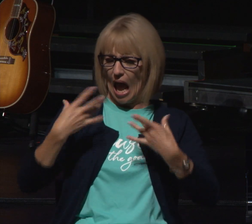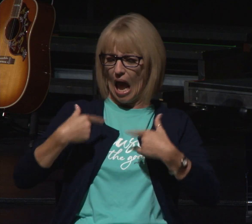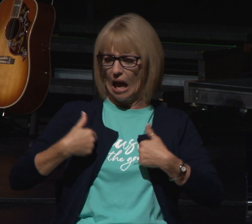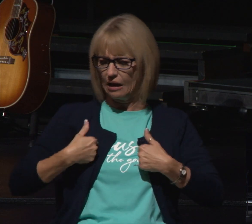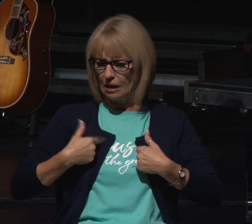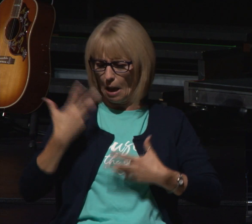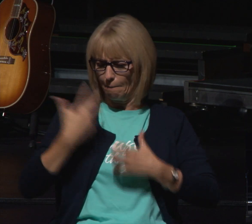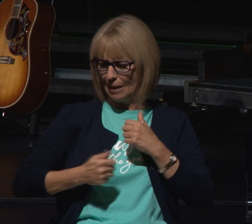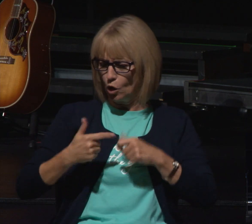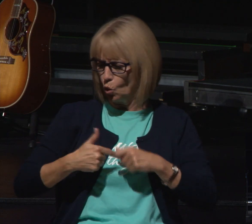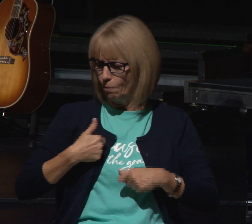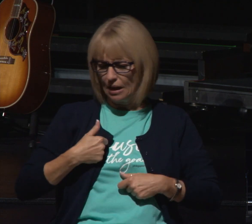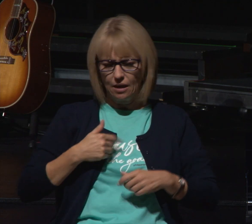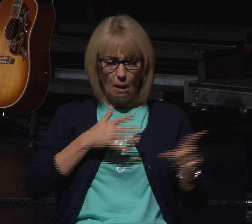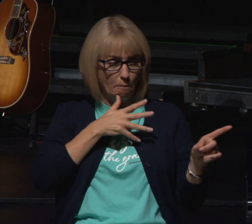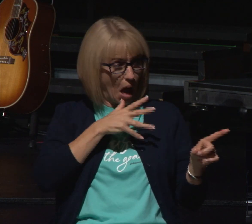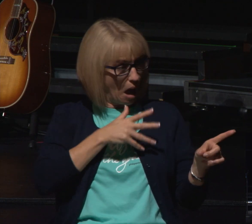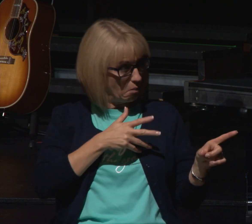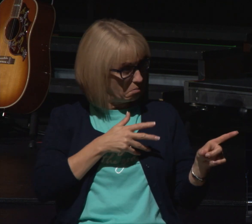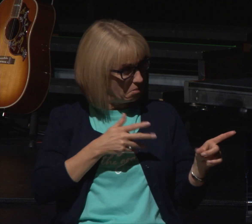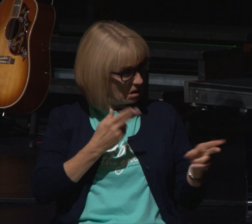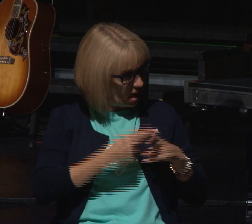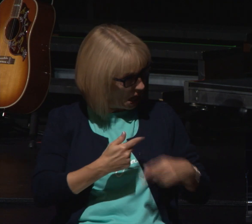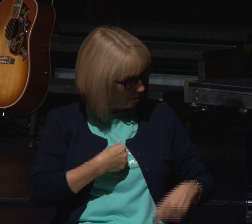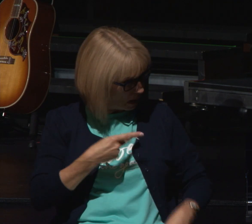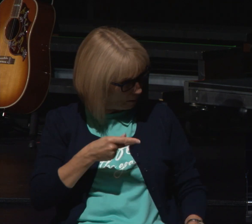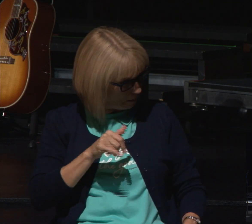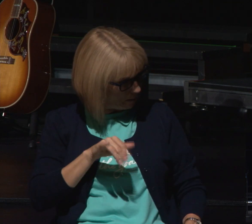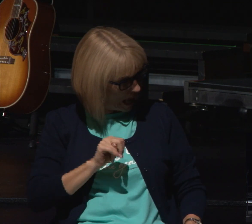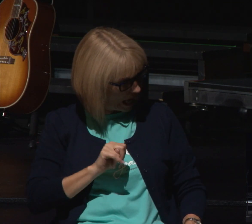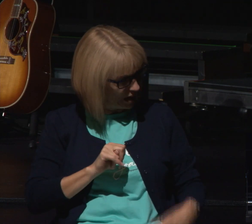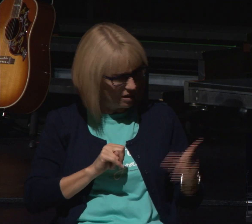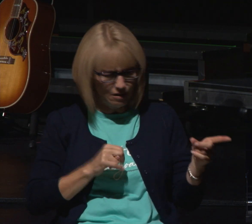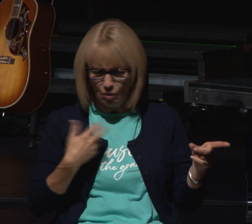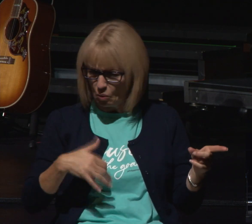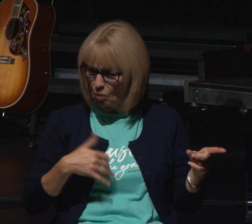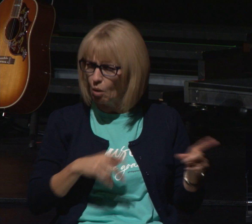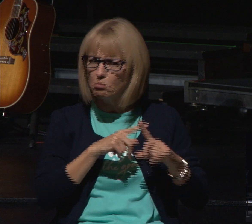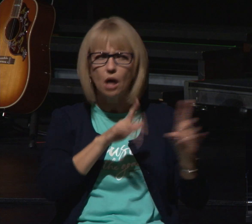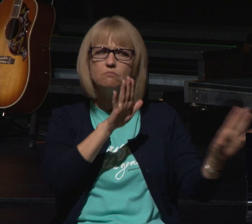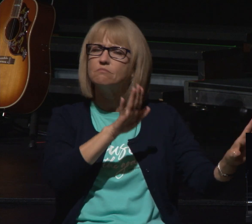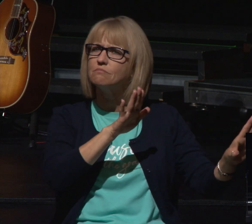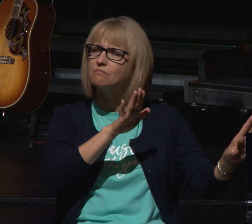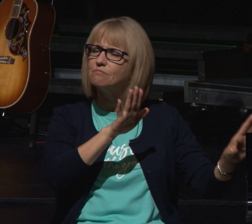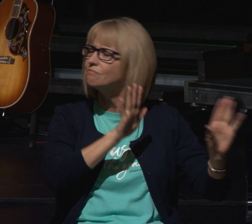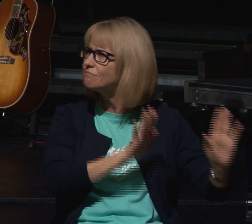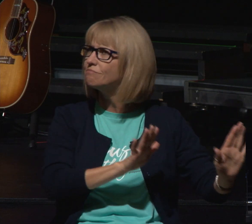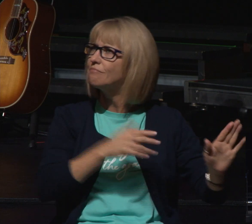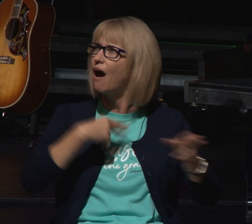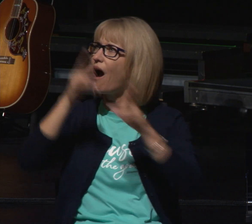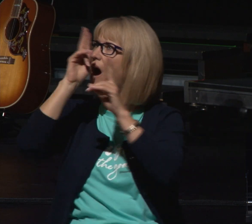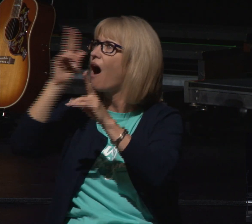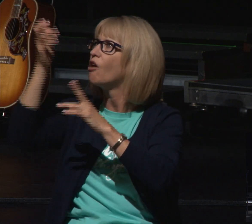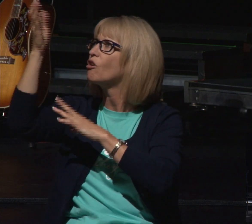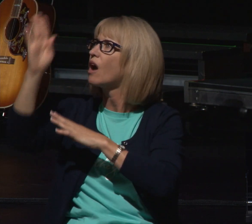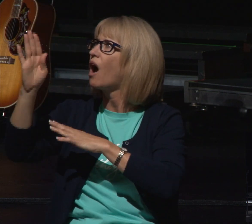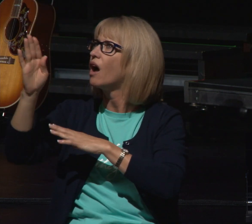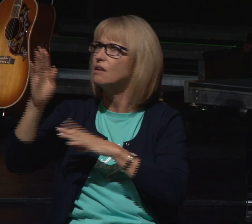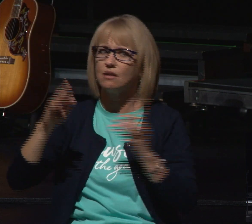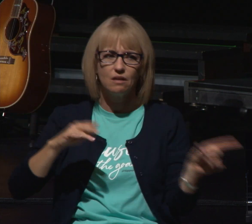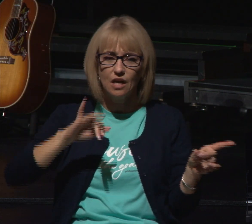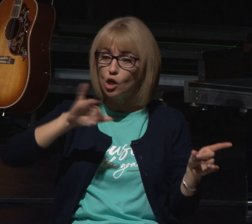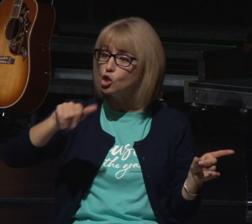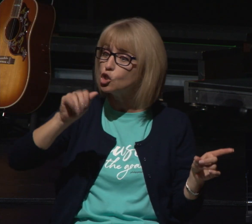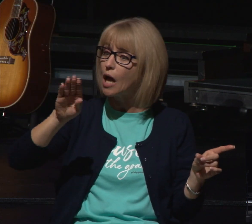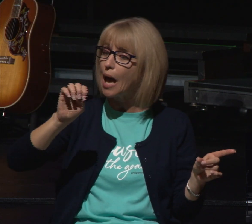the bitterness of his mom turn him against God but he honored God in verse 10 says Jabez cried out to the God